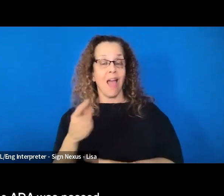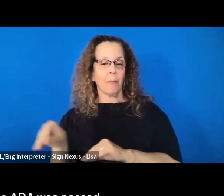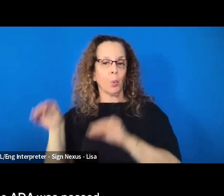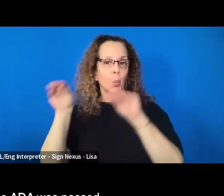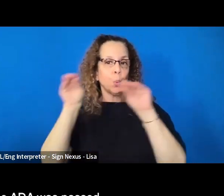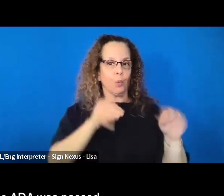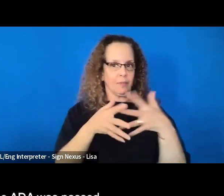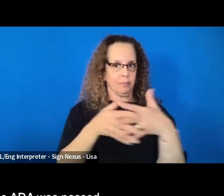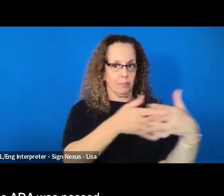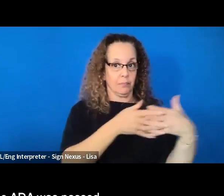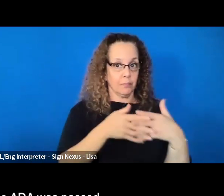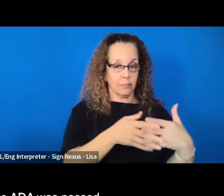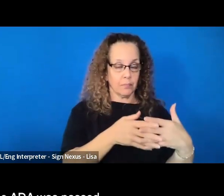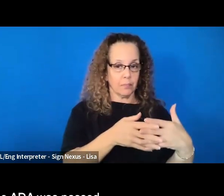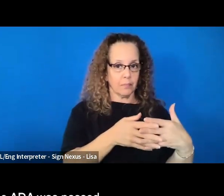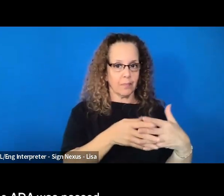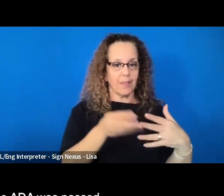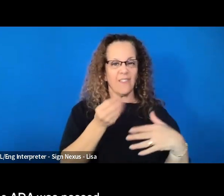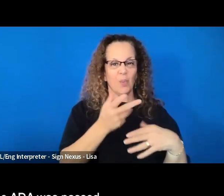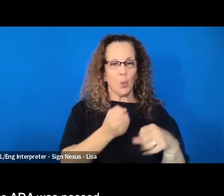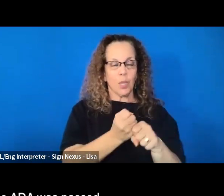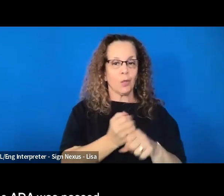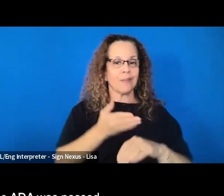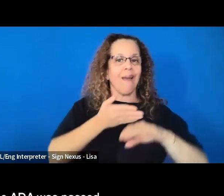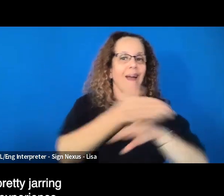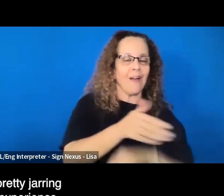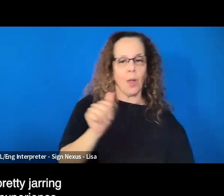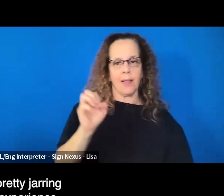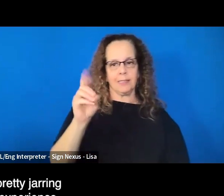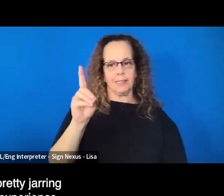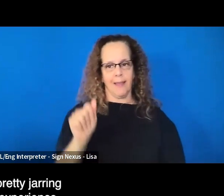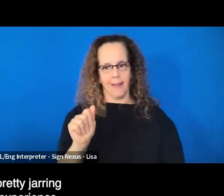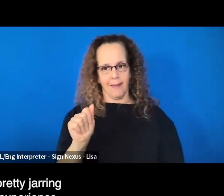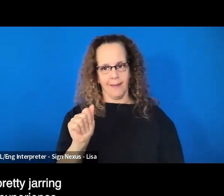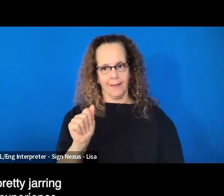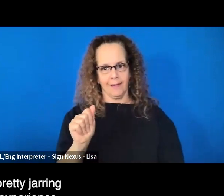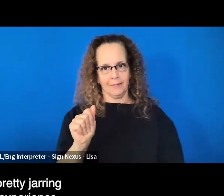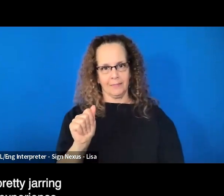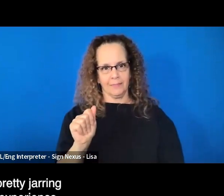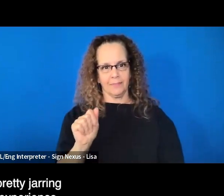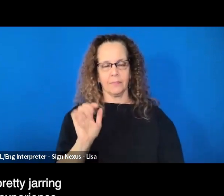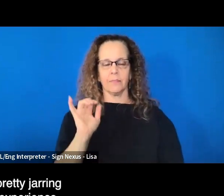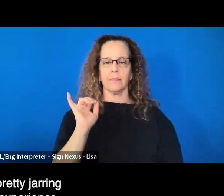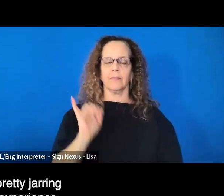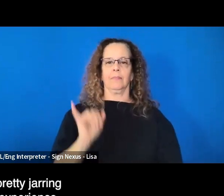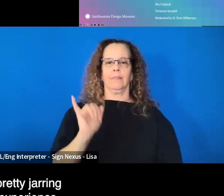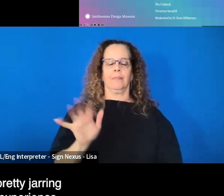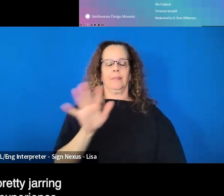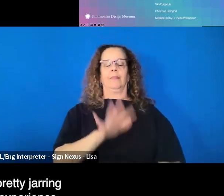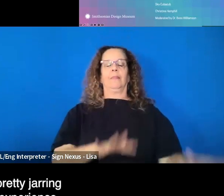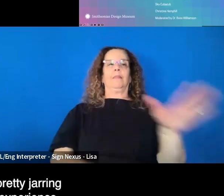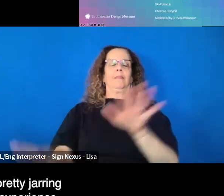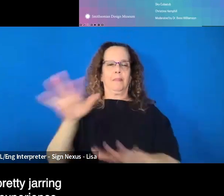just a few years after the ADA was passed, there was this pretty jarring transition